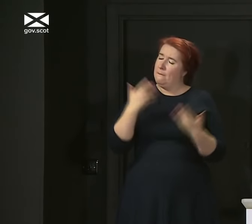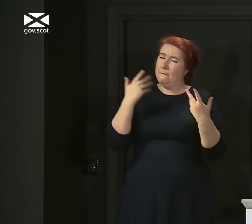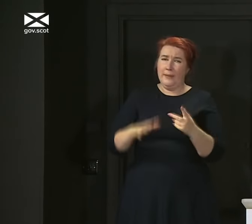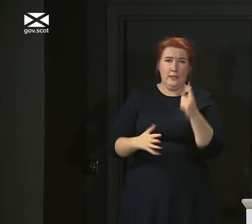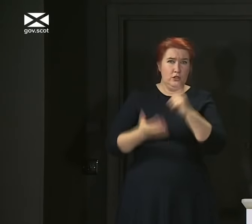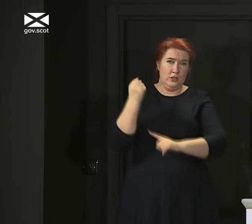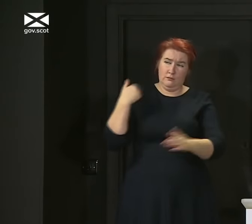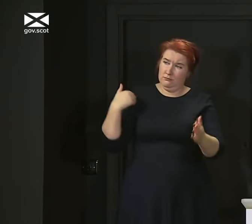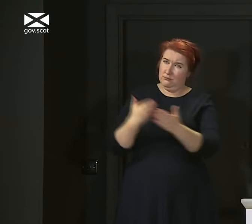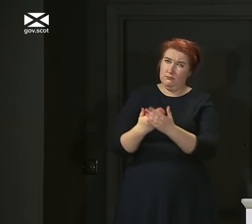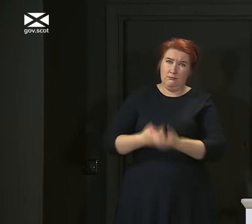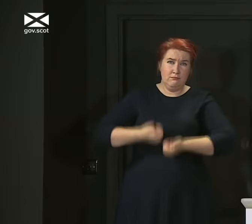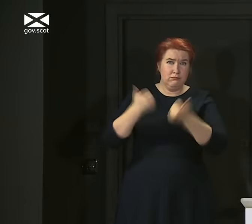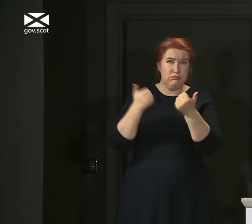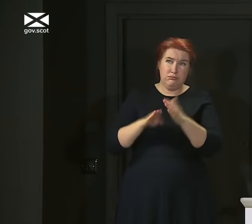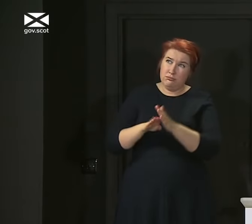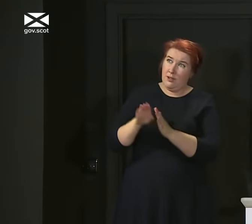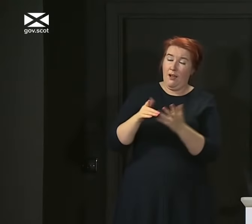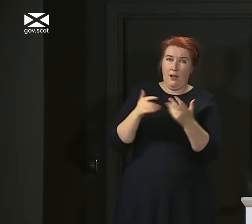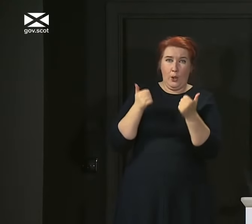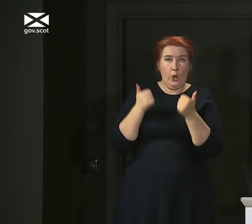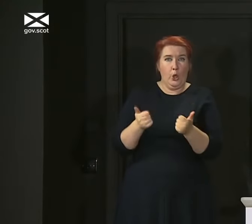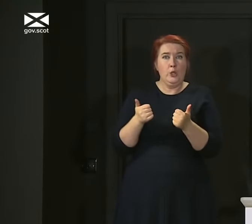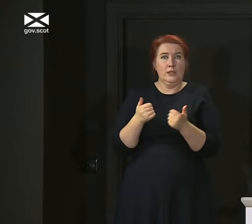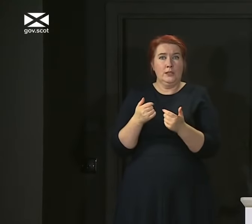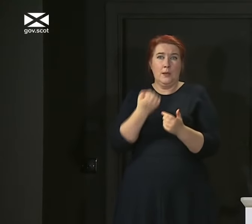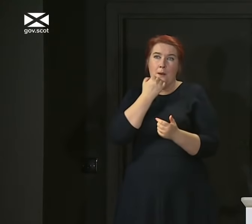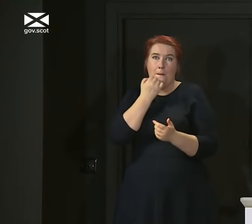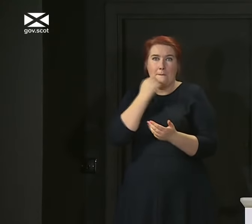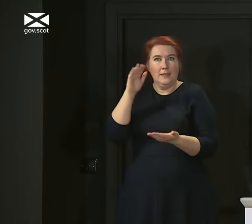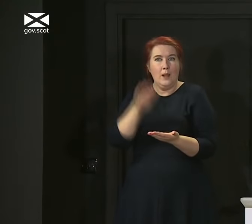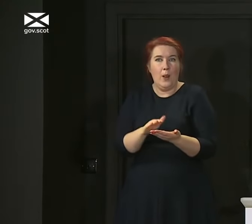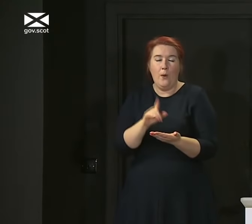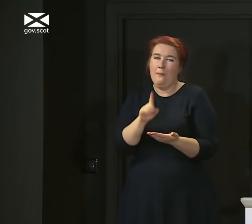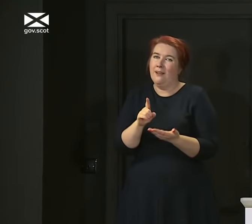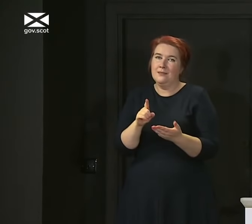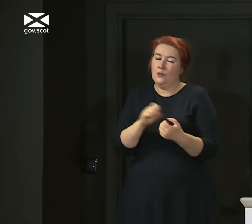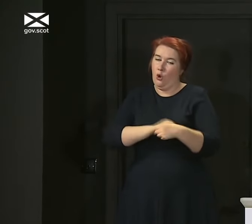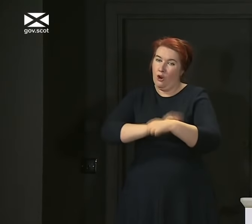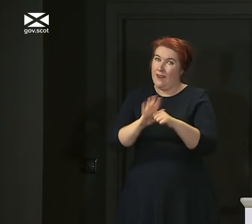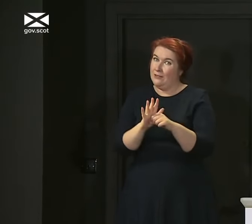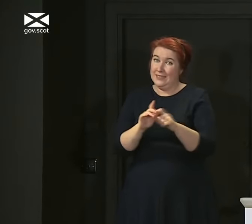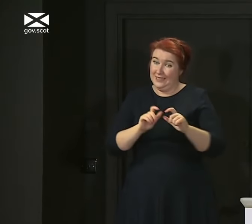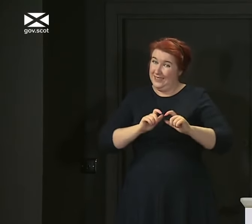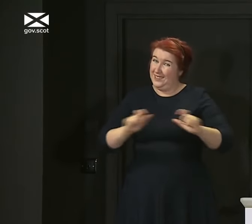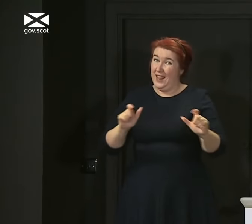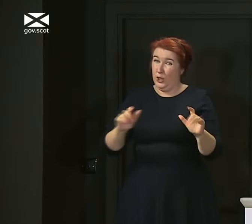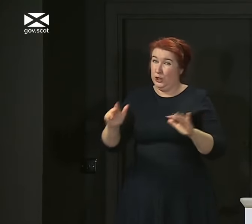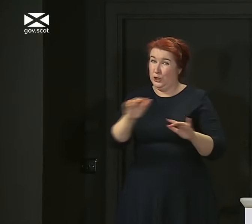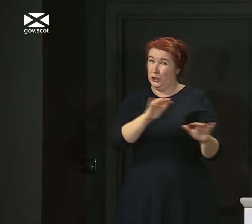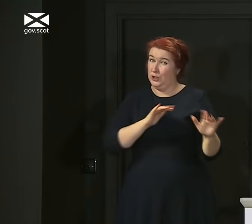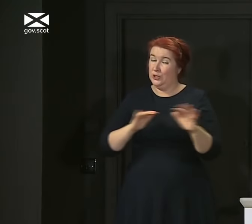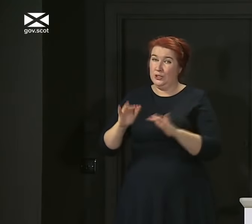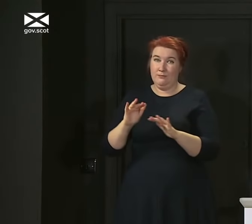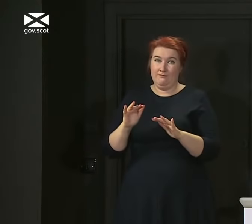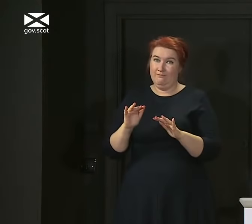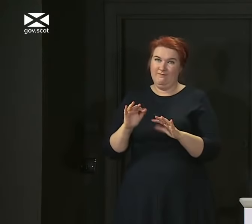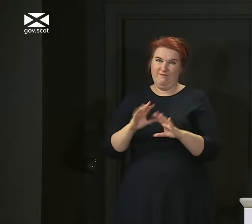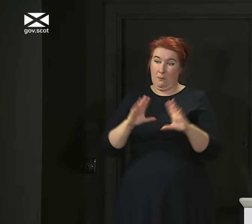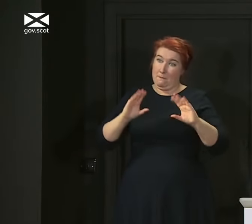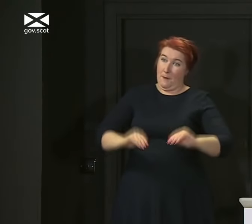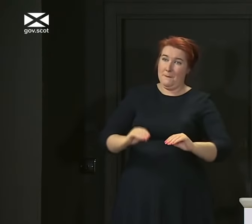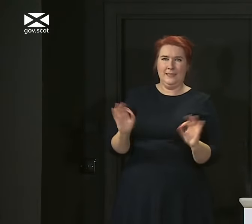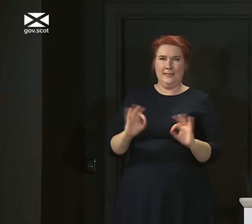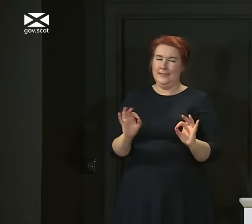suppressing COVID in Scotland. The figures speak for themselves. But the virus hasn't gone away. It is still circulating. And the